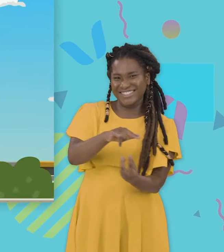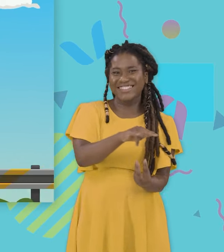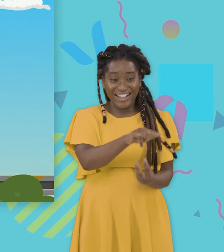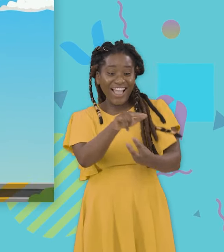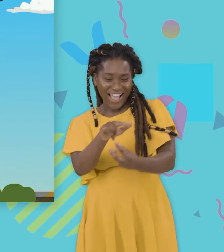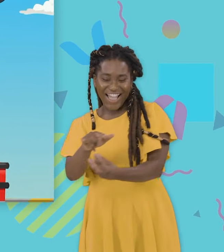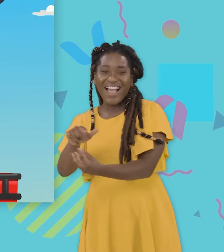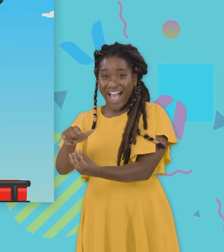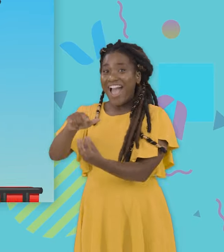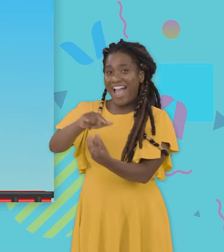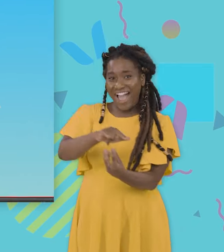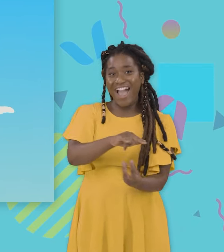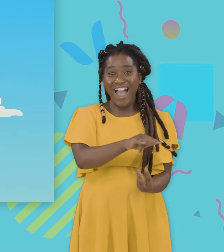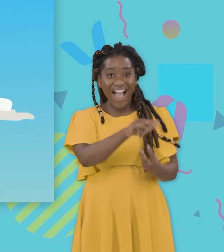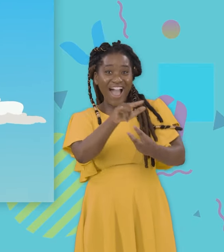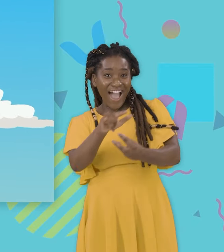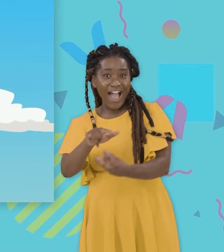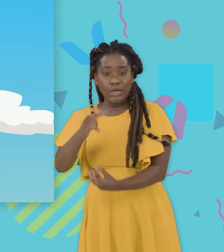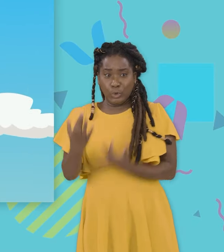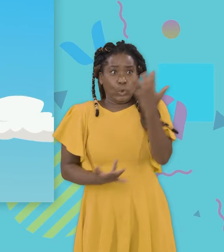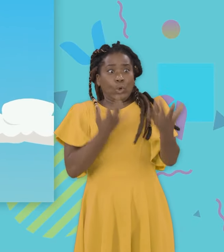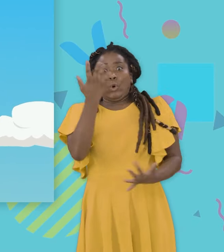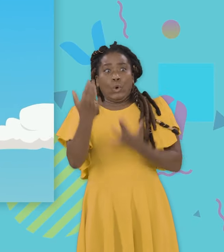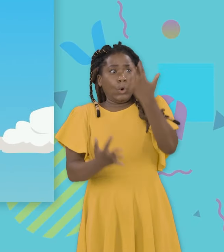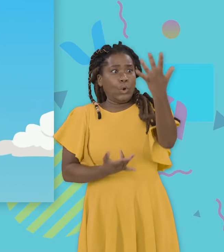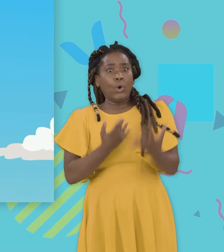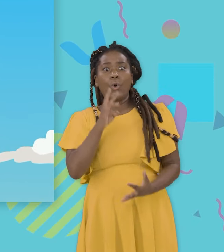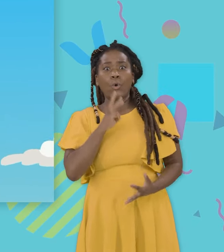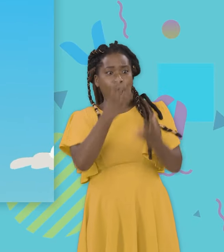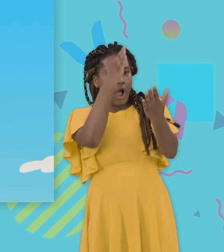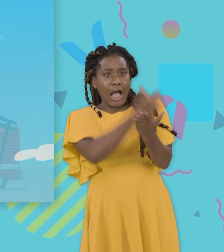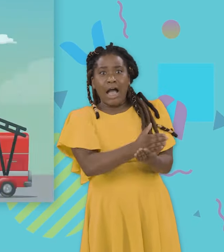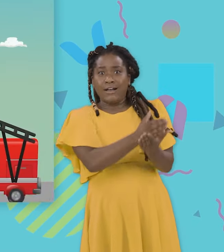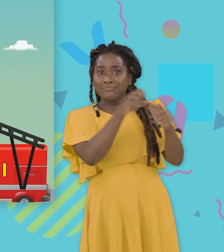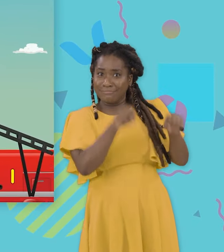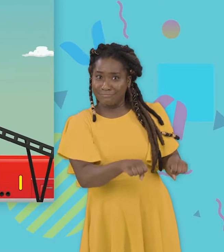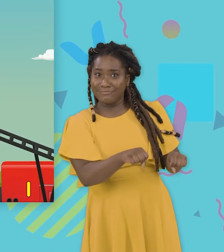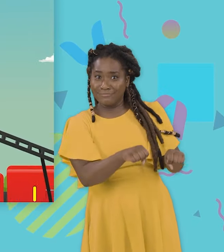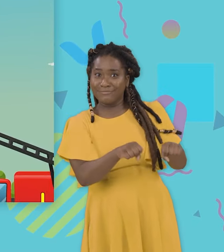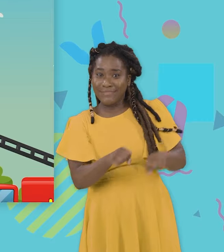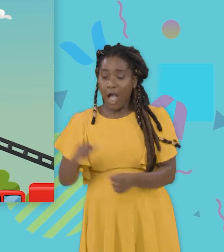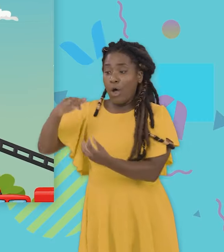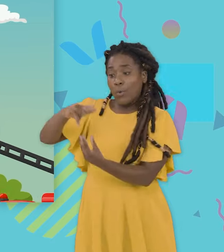helicopter It's a firefighting fires from above the ground A firefighting